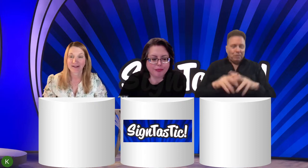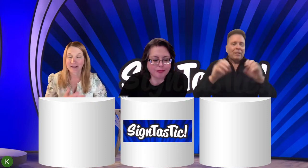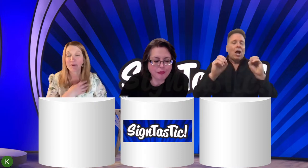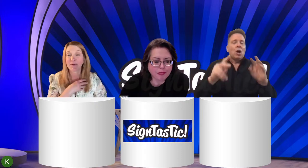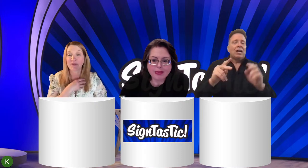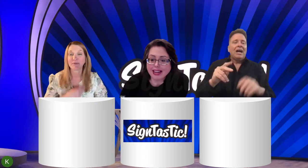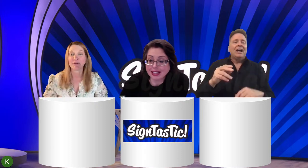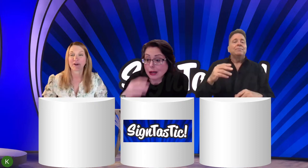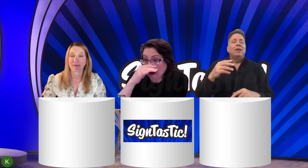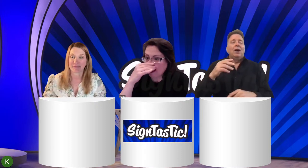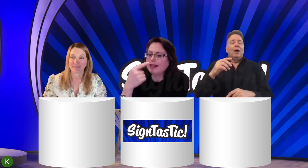Tell me about the blue carpet.